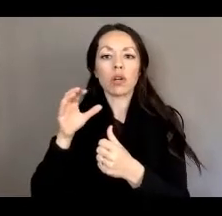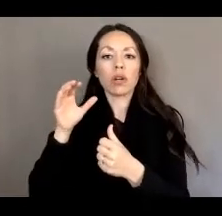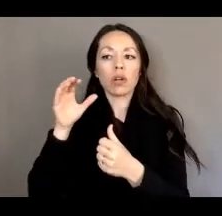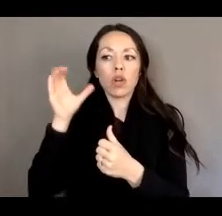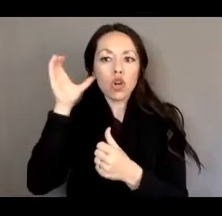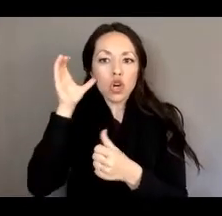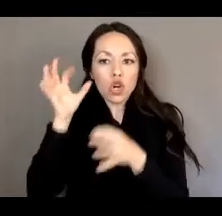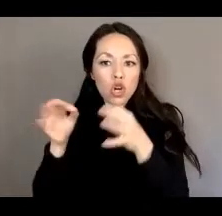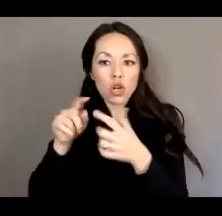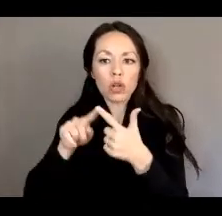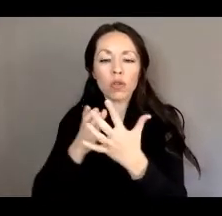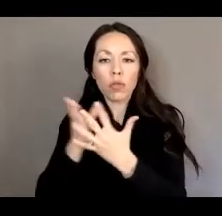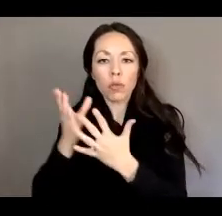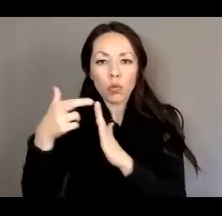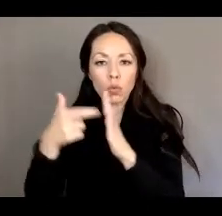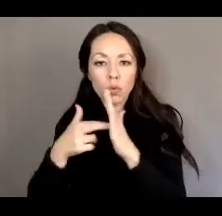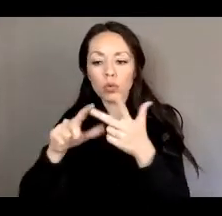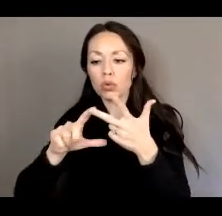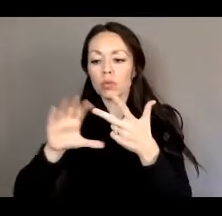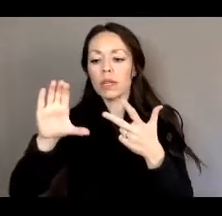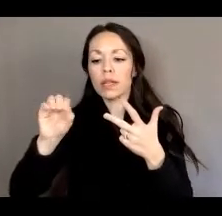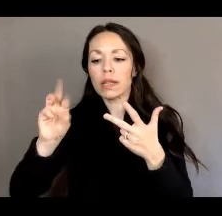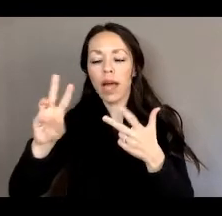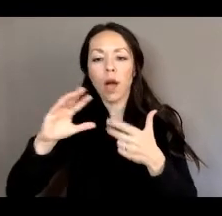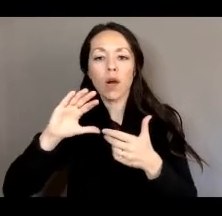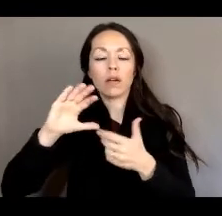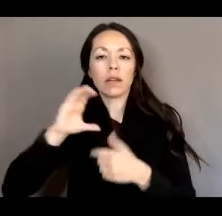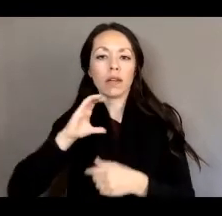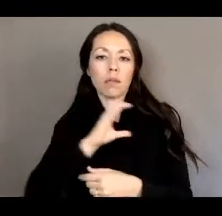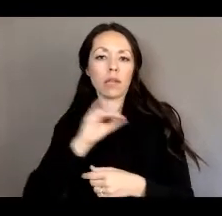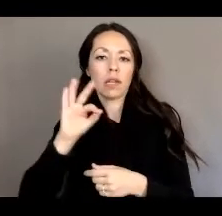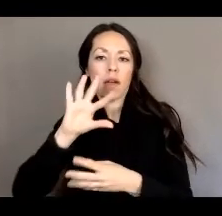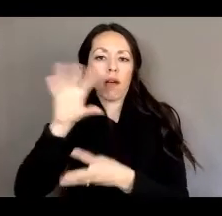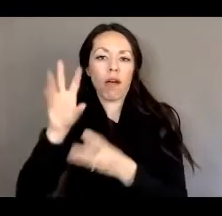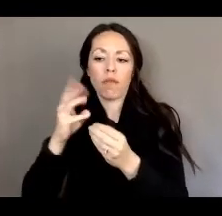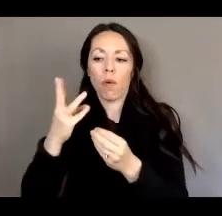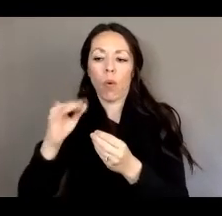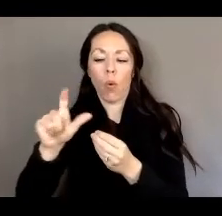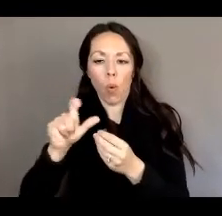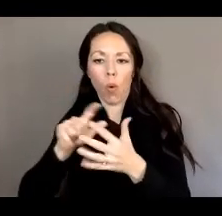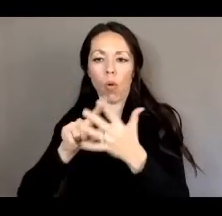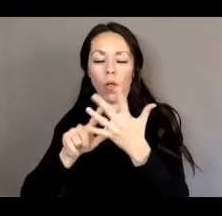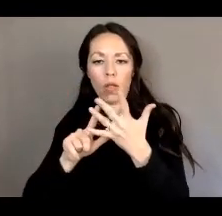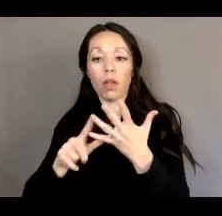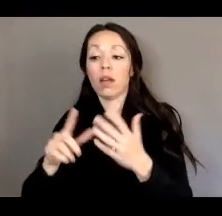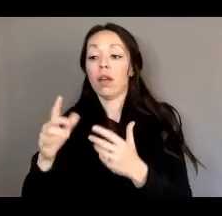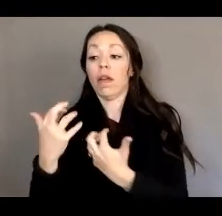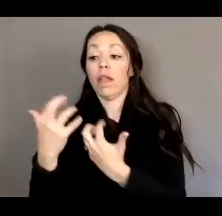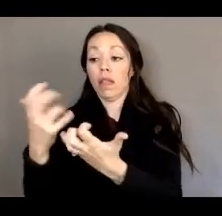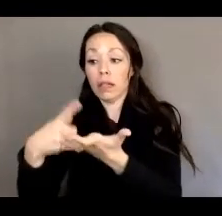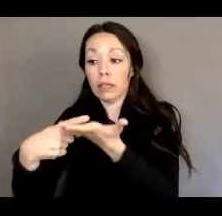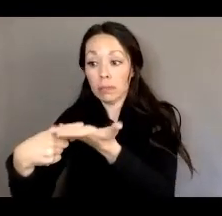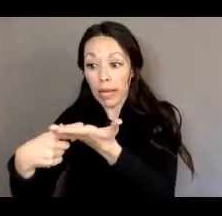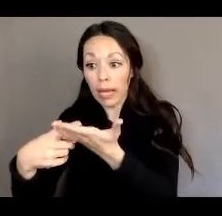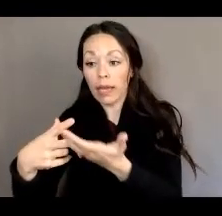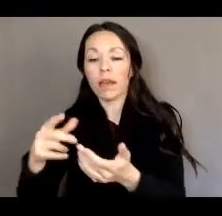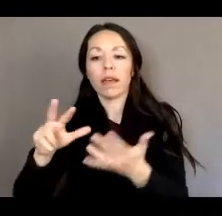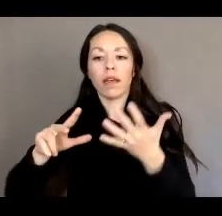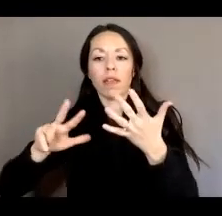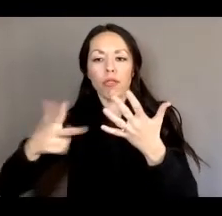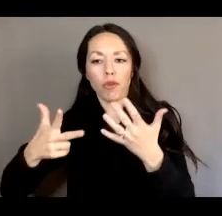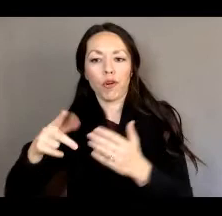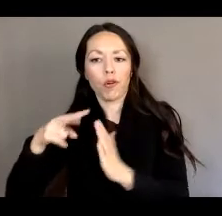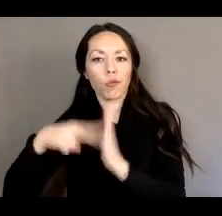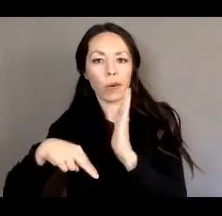Cal calendar, which is the committee of the whole, have those bills up for debate and then do a third read vote on the bills.